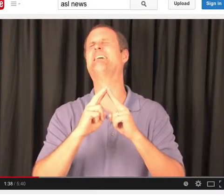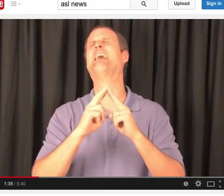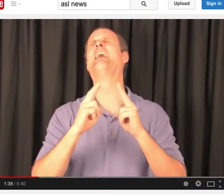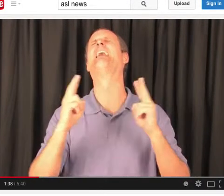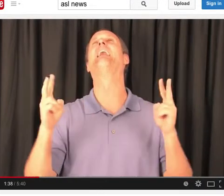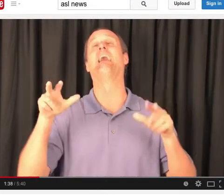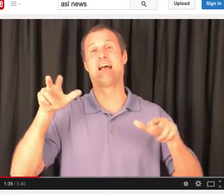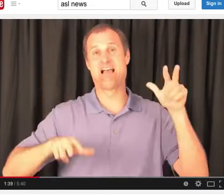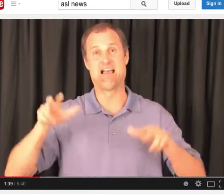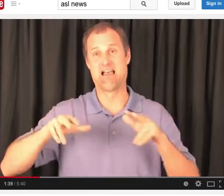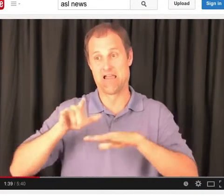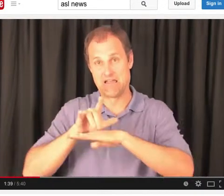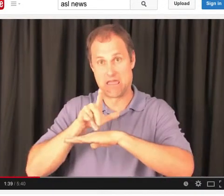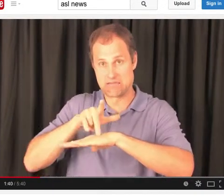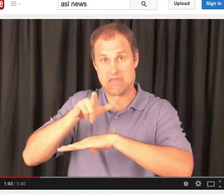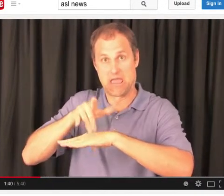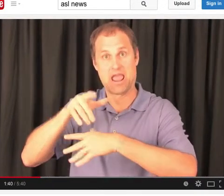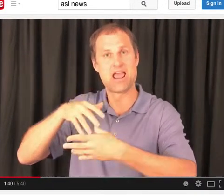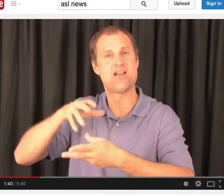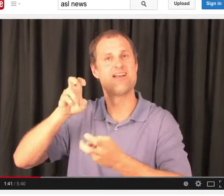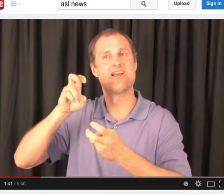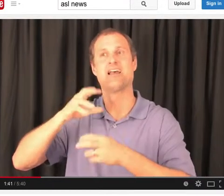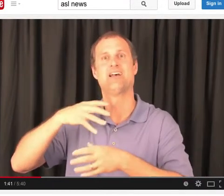able to glide very smoothly.